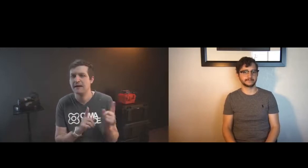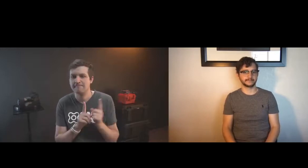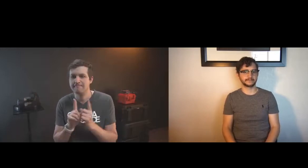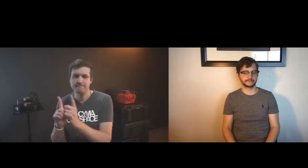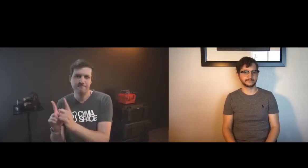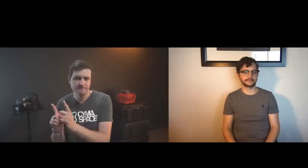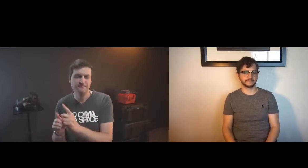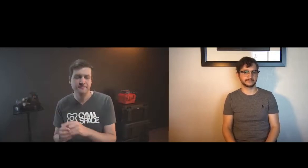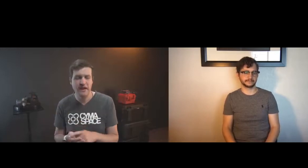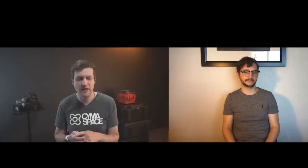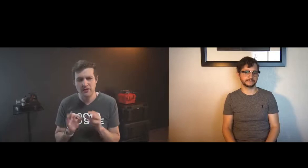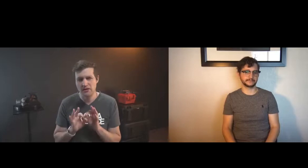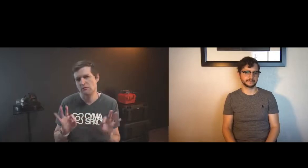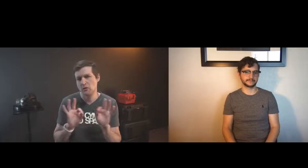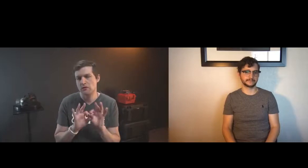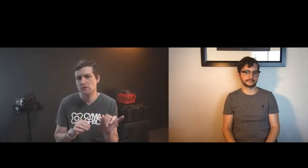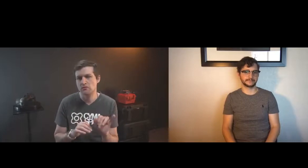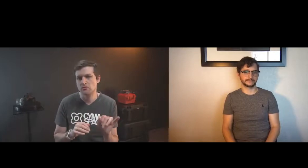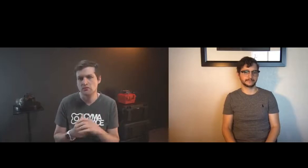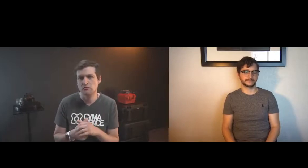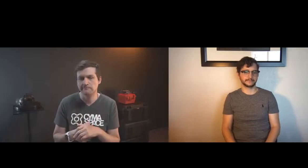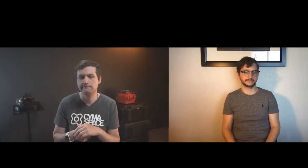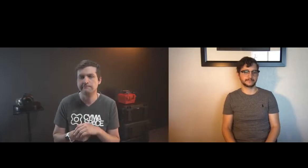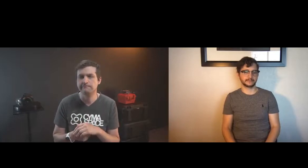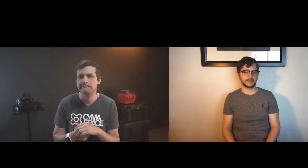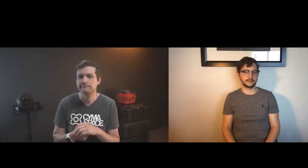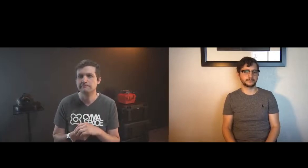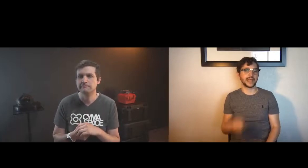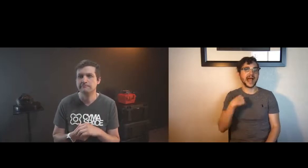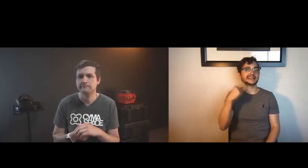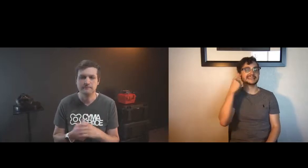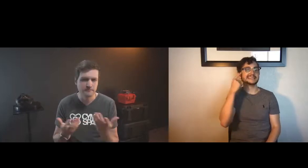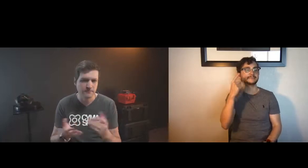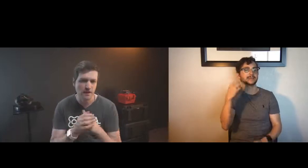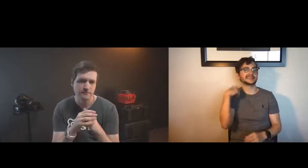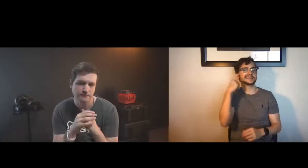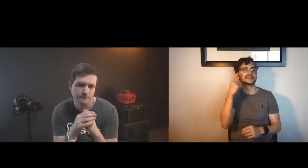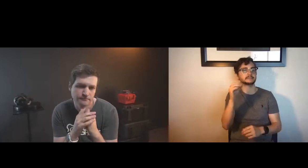isolated and you have someone who understands your perspective i think that's really important too